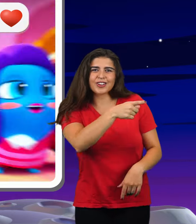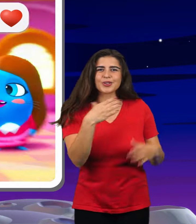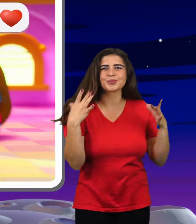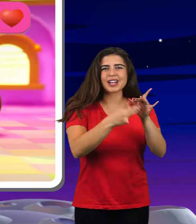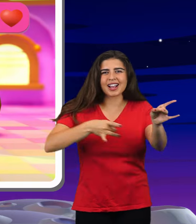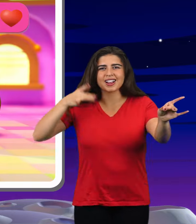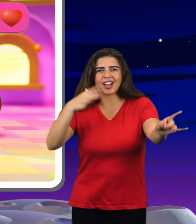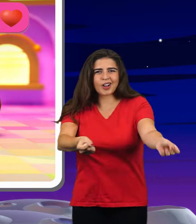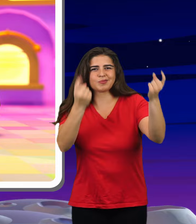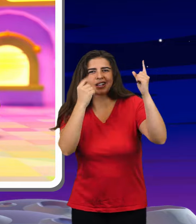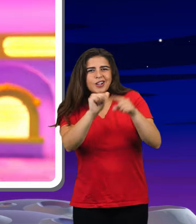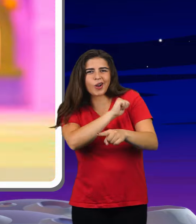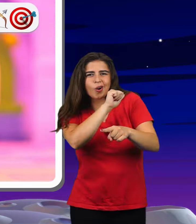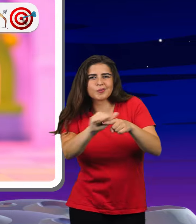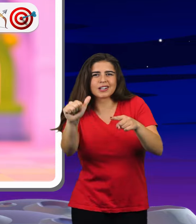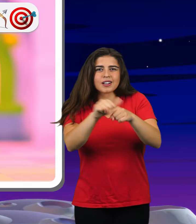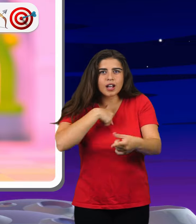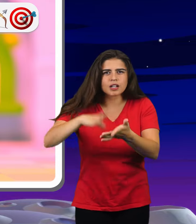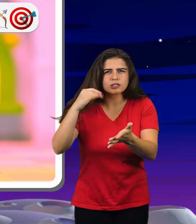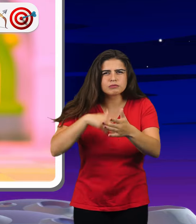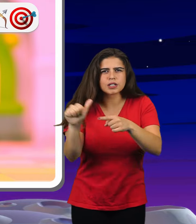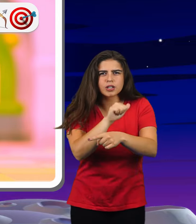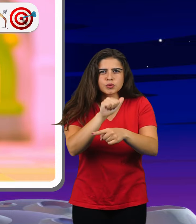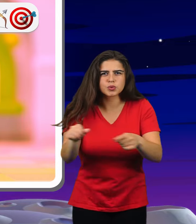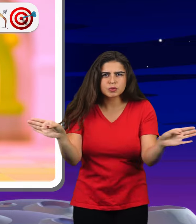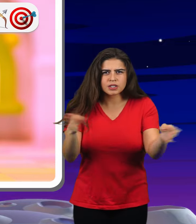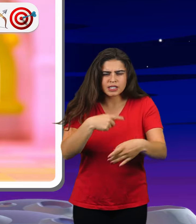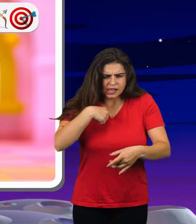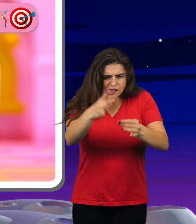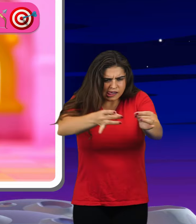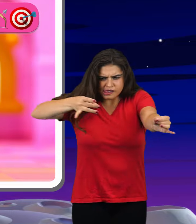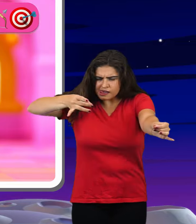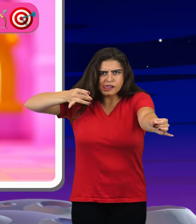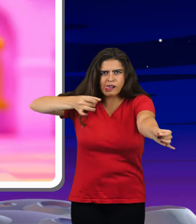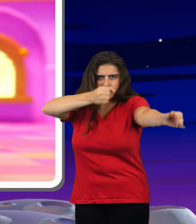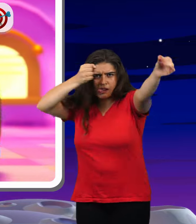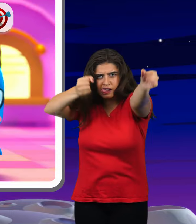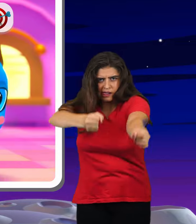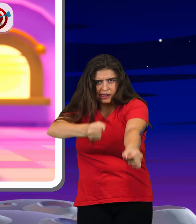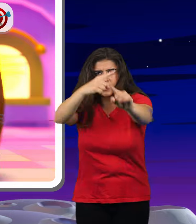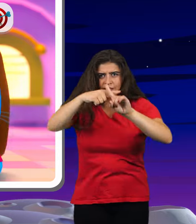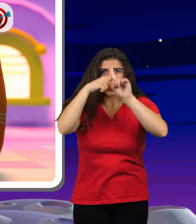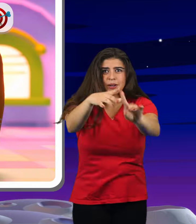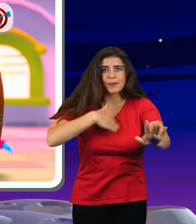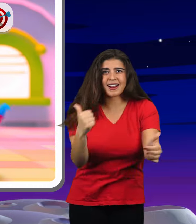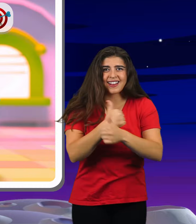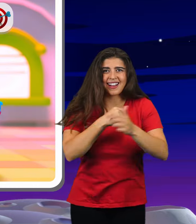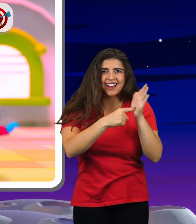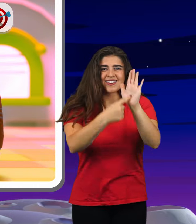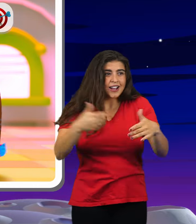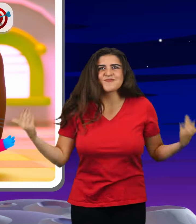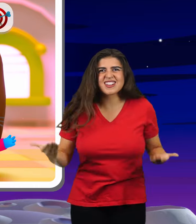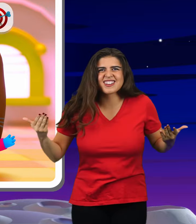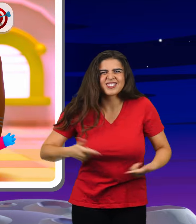other cupids that could hold me Now I'm training in my room My arc and arrows I am going to learn